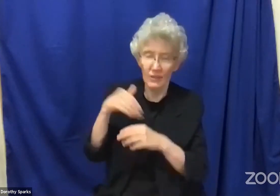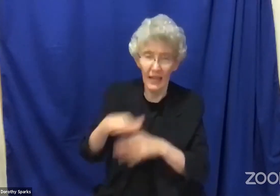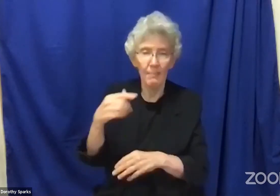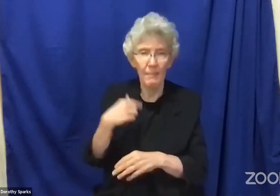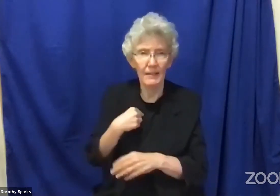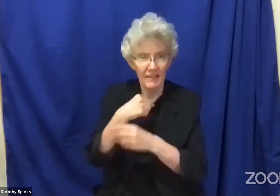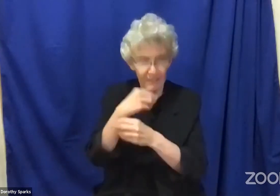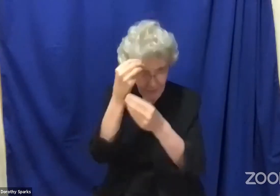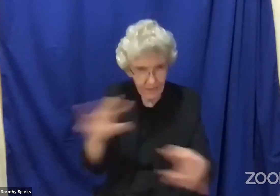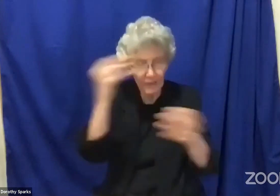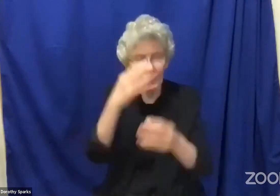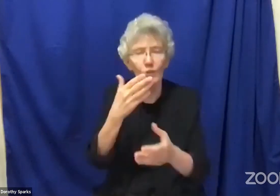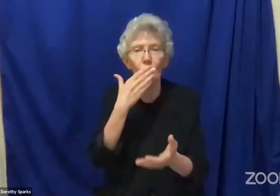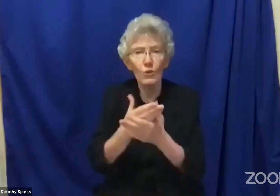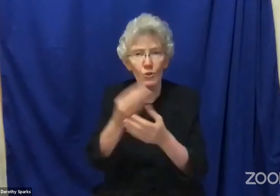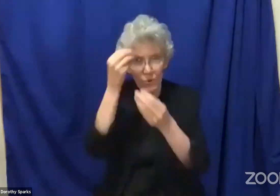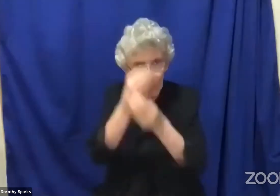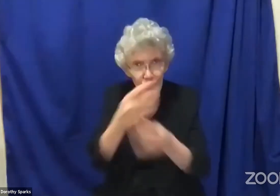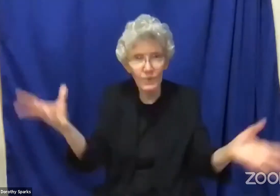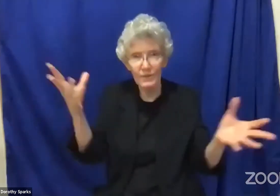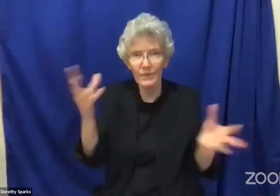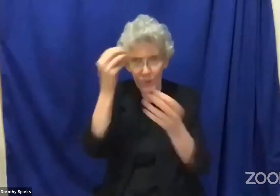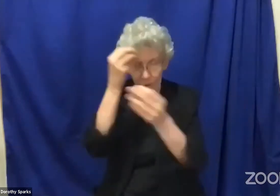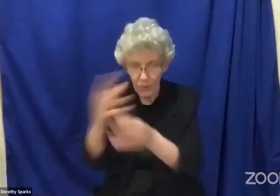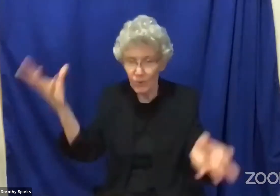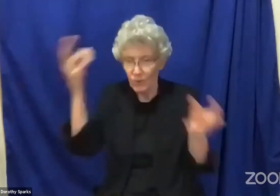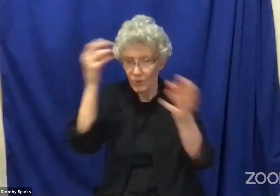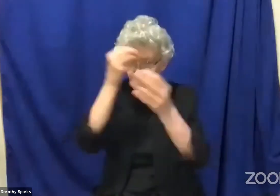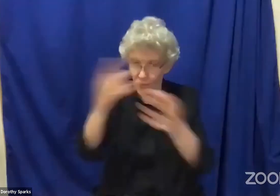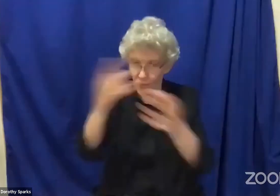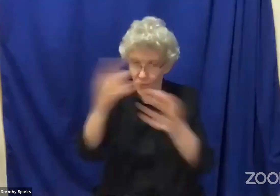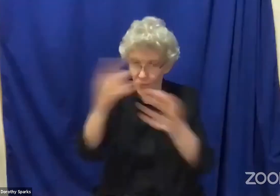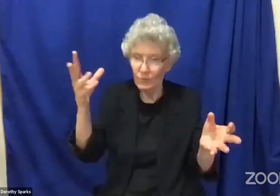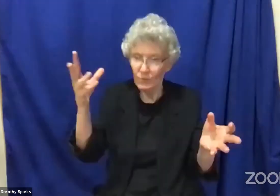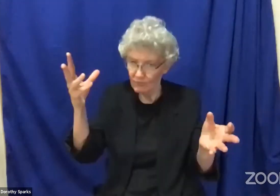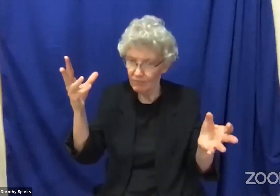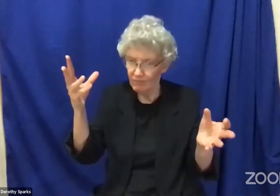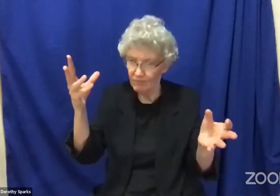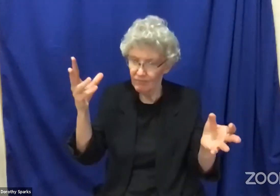He sent me to tell the good news without using big words